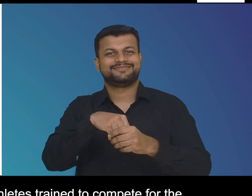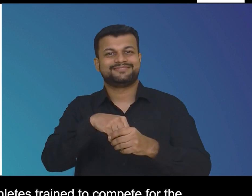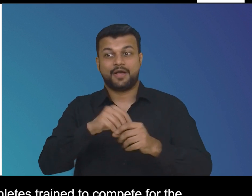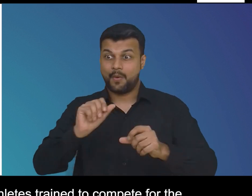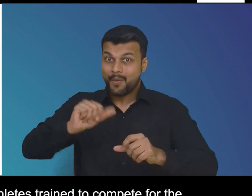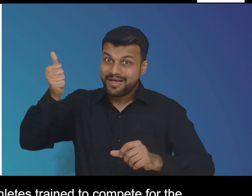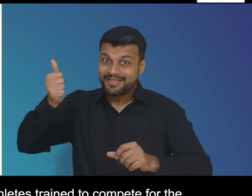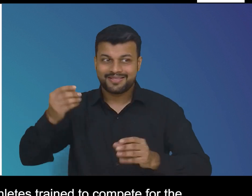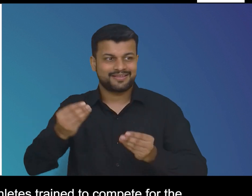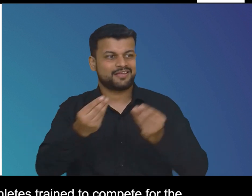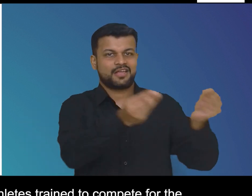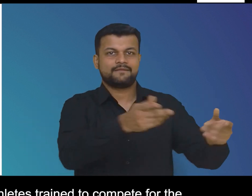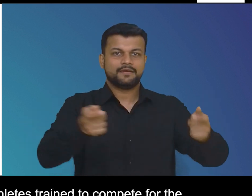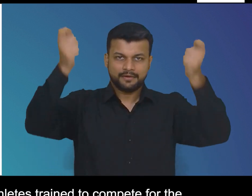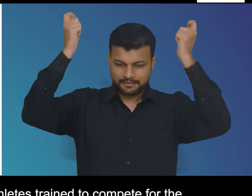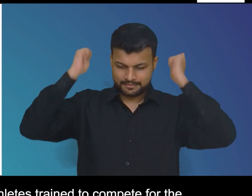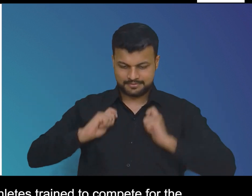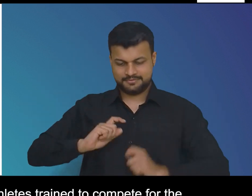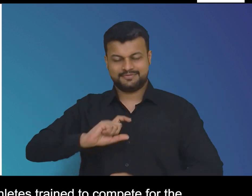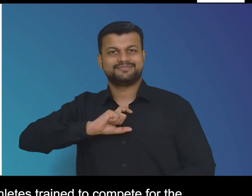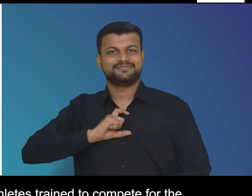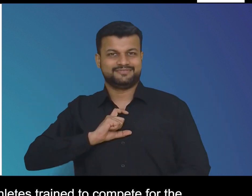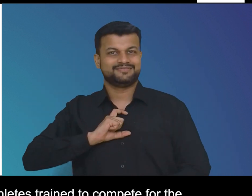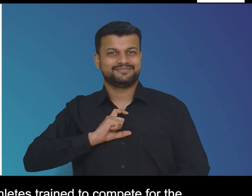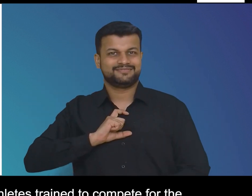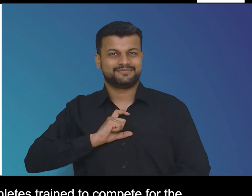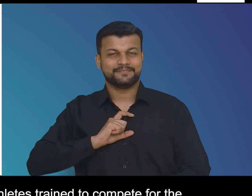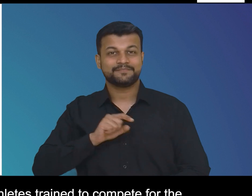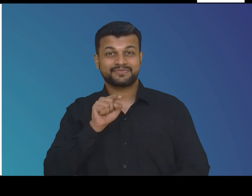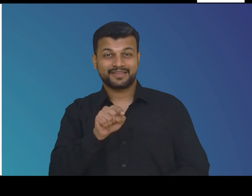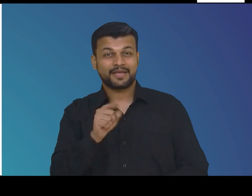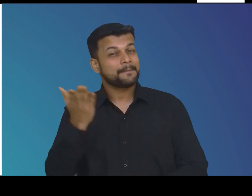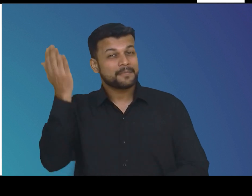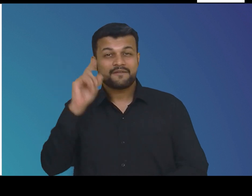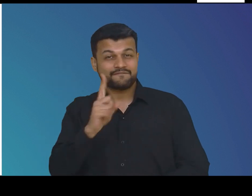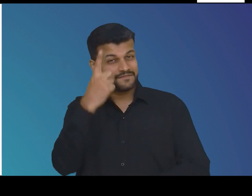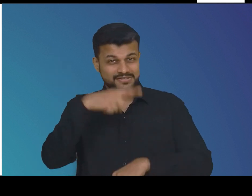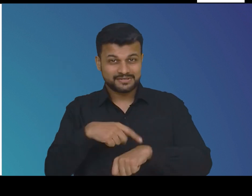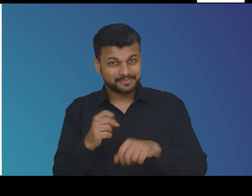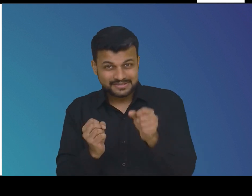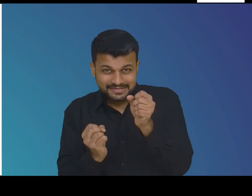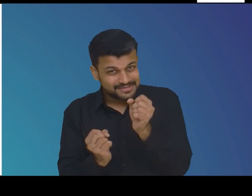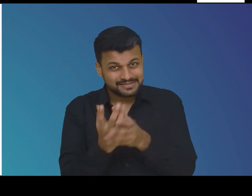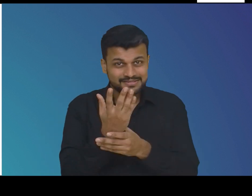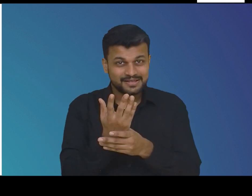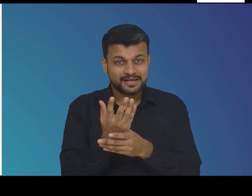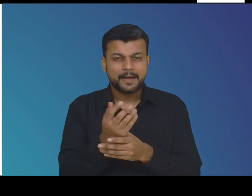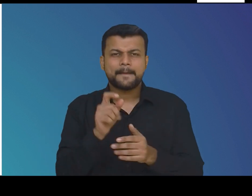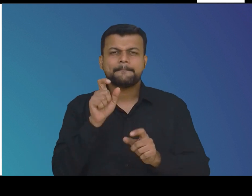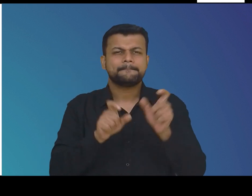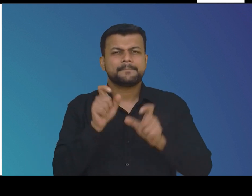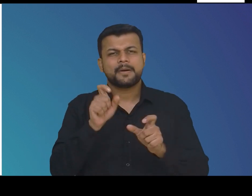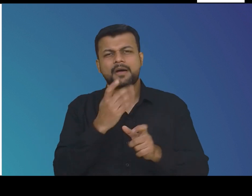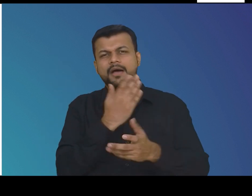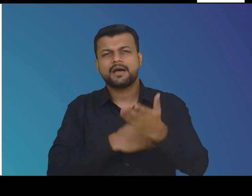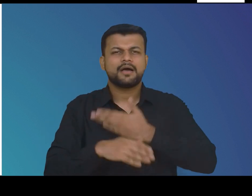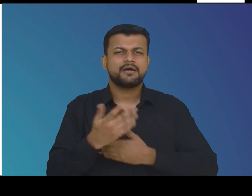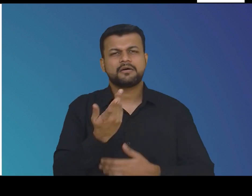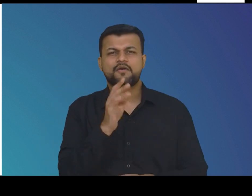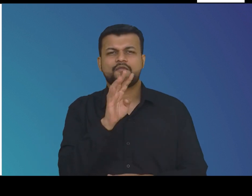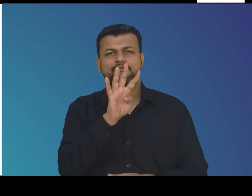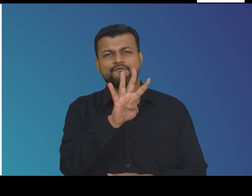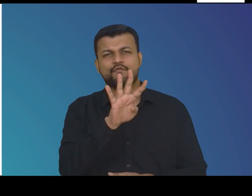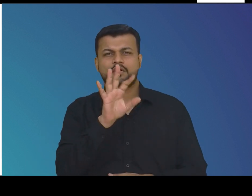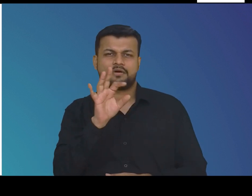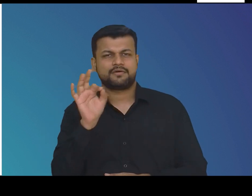where the athletes trained to compete for the ultimate sporting glory the paralympic medals to